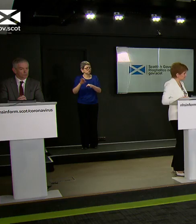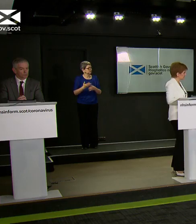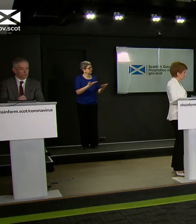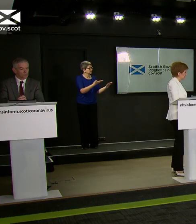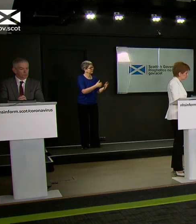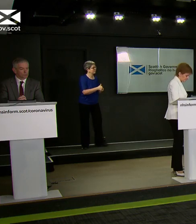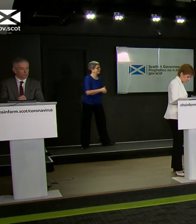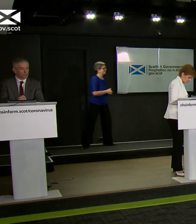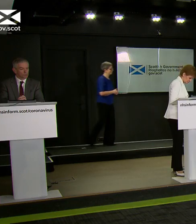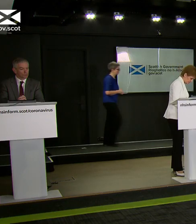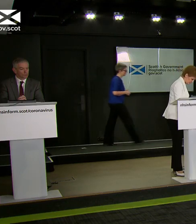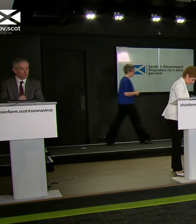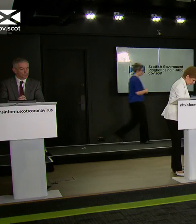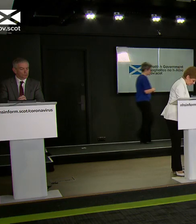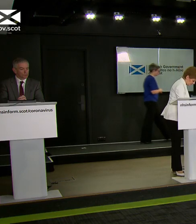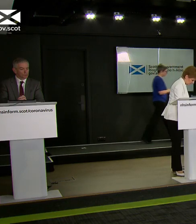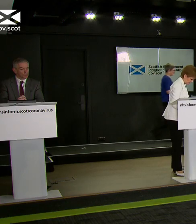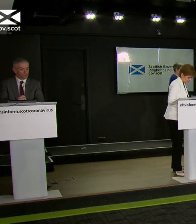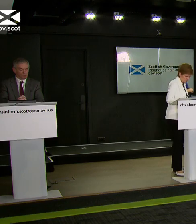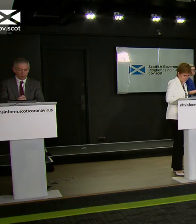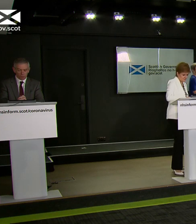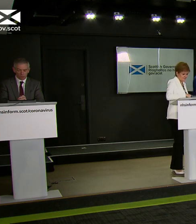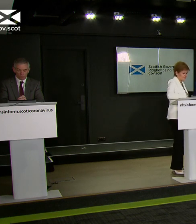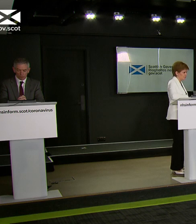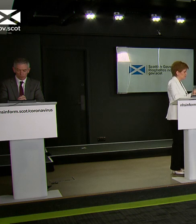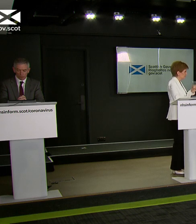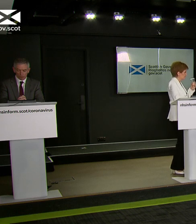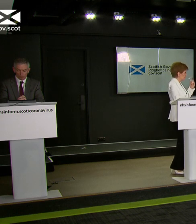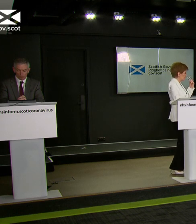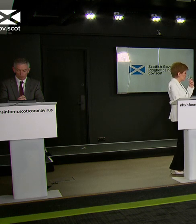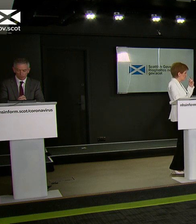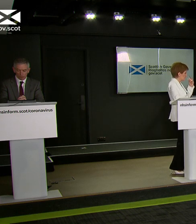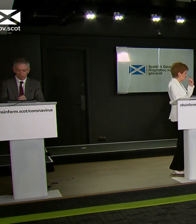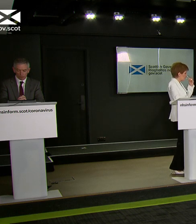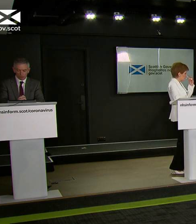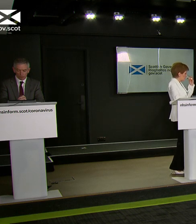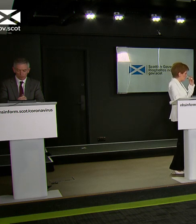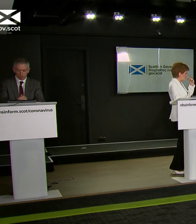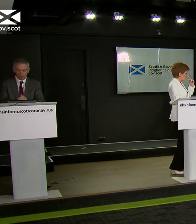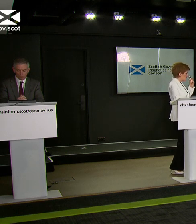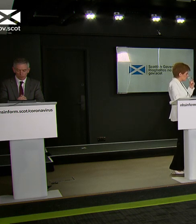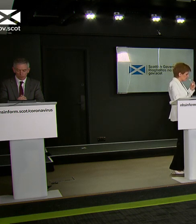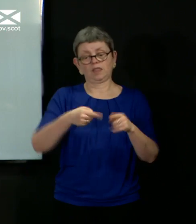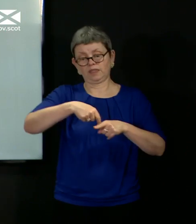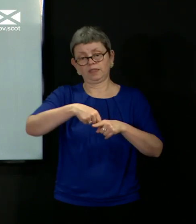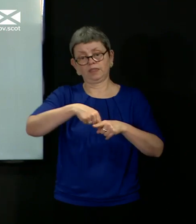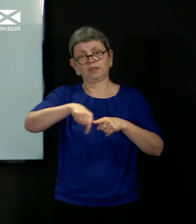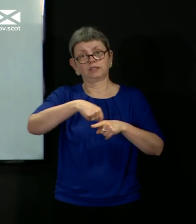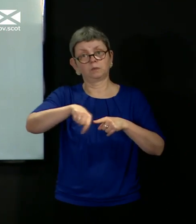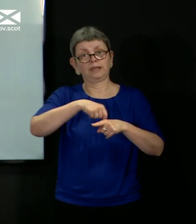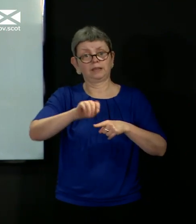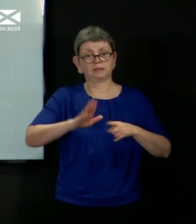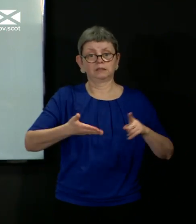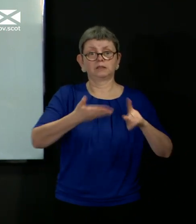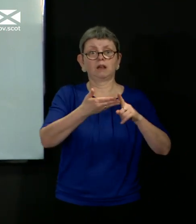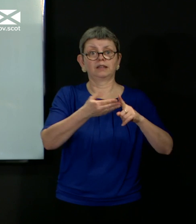testing? So the other point I'd make is that when we reach the target towards the end of this month, we